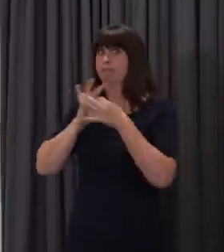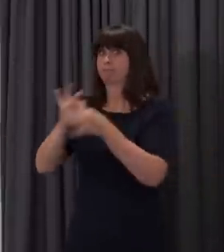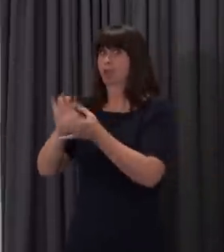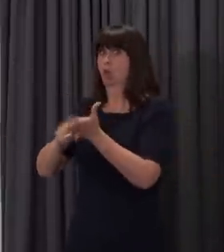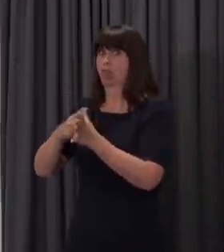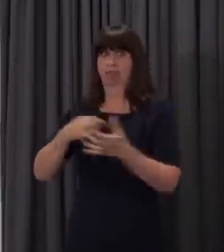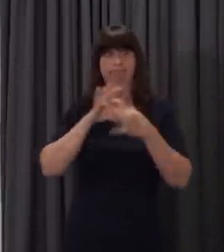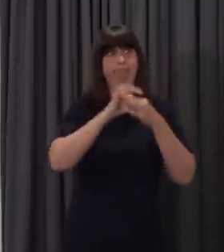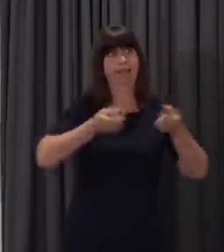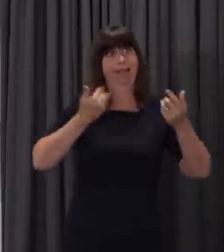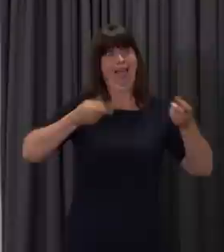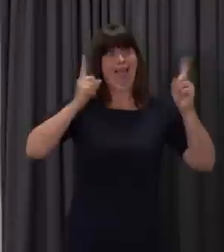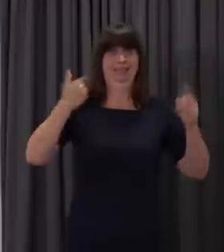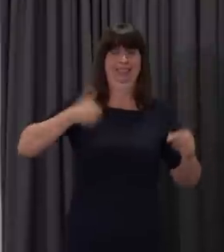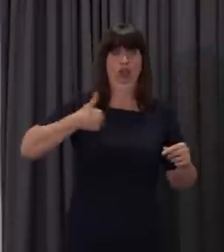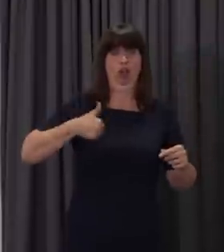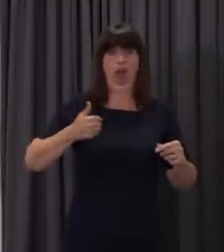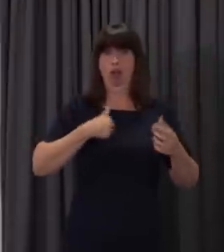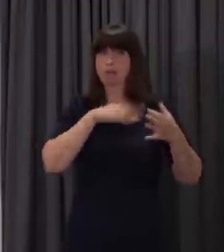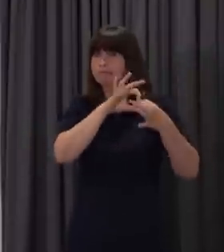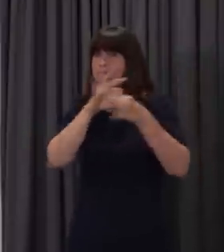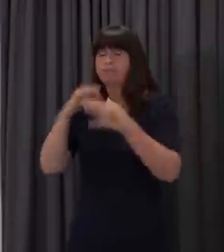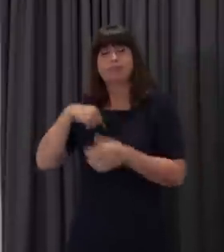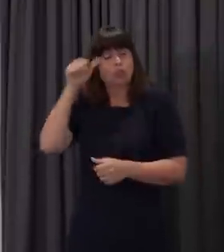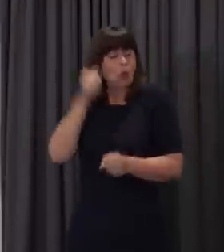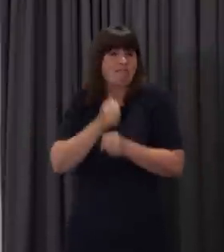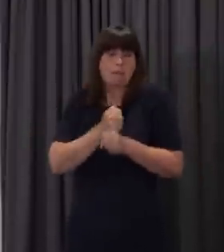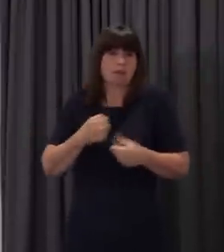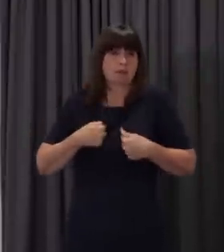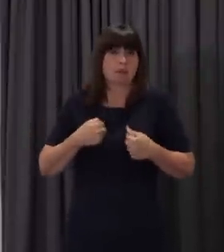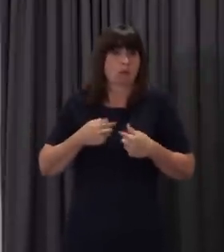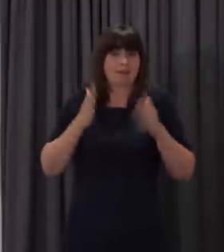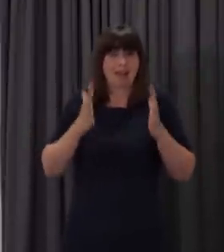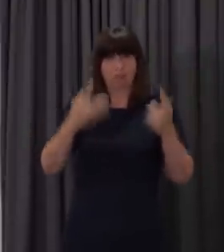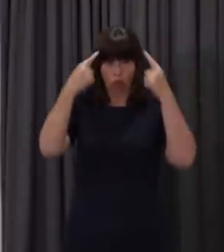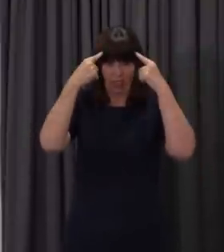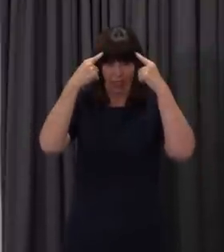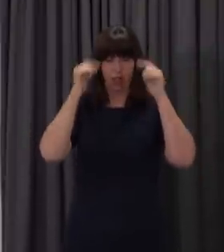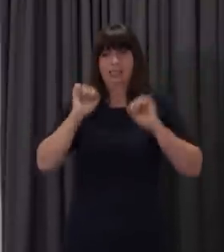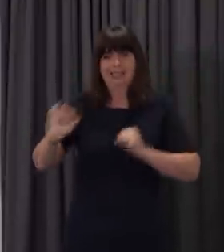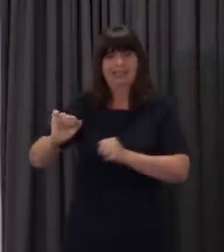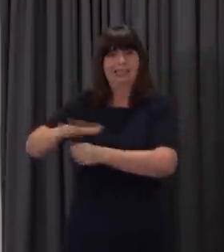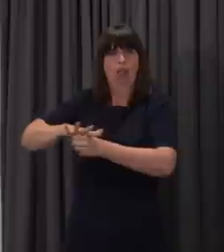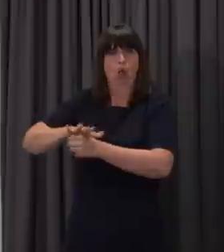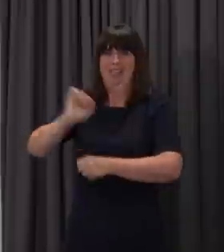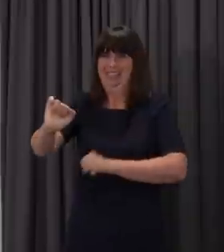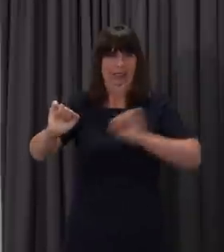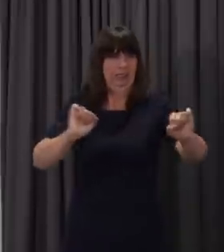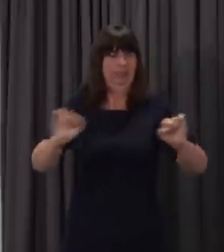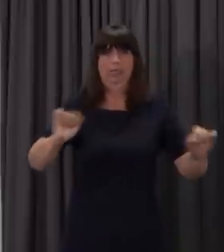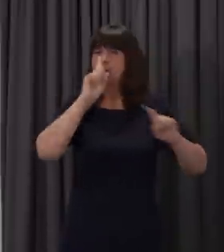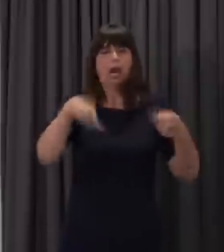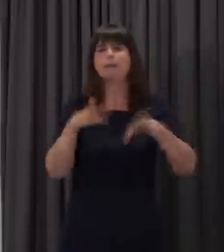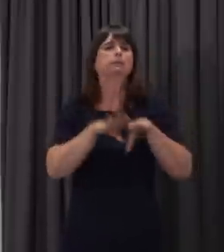teachers. I have to accept that here in the government we have to take account of local circumstances. Not every